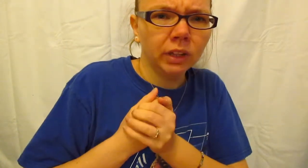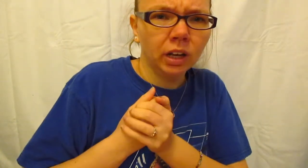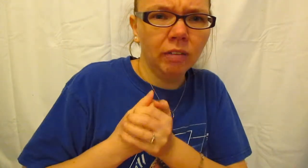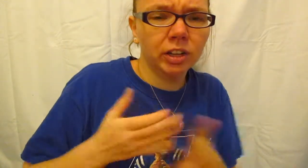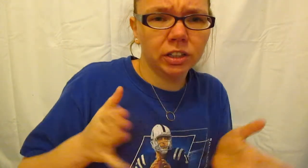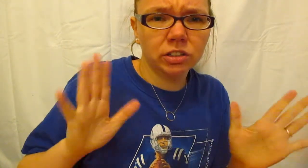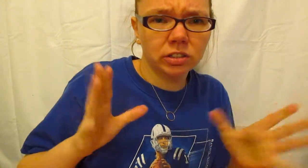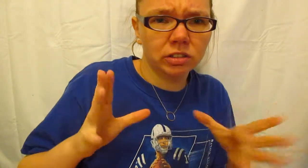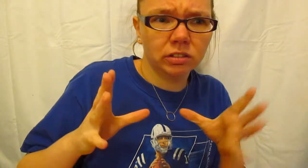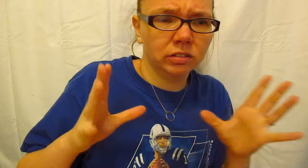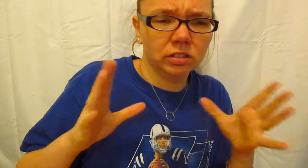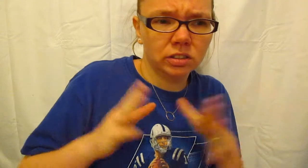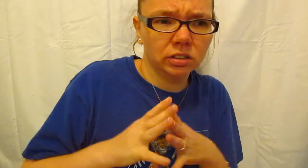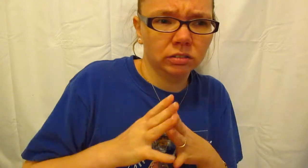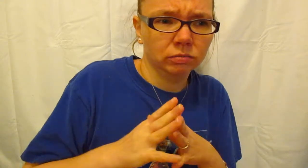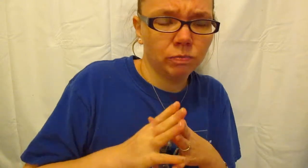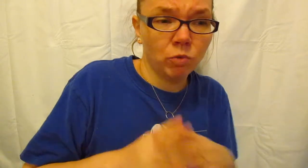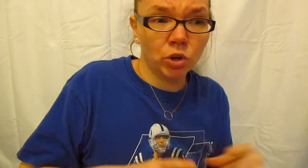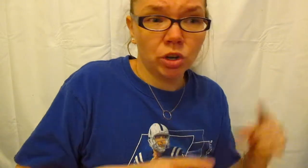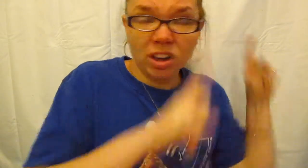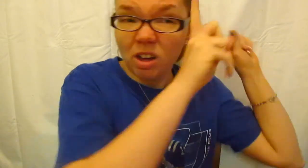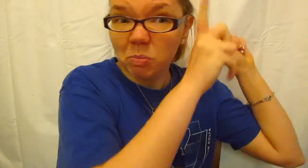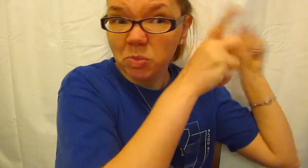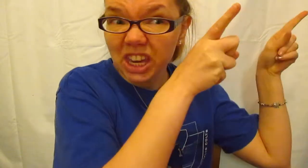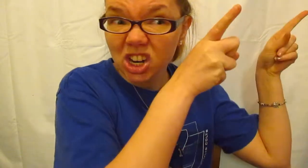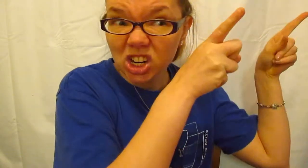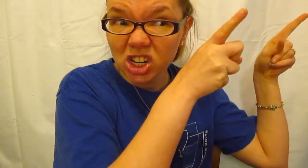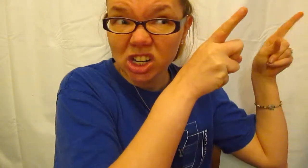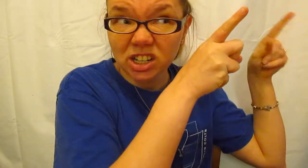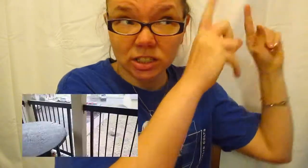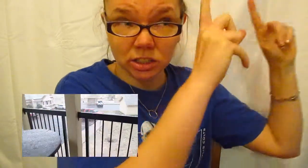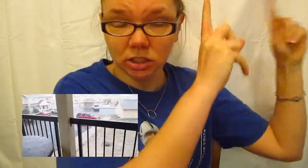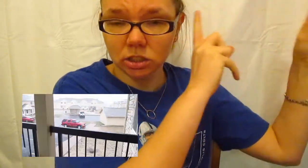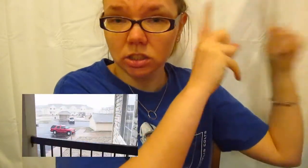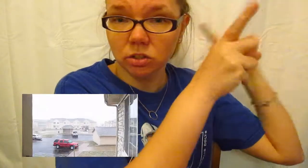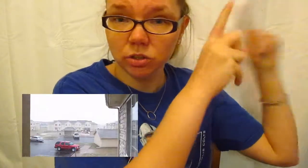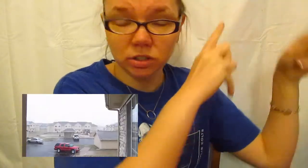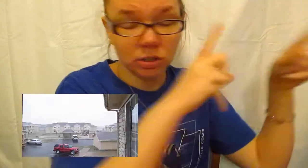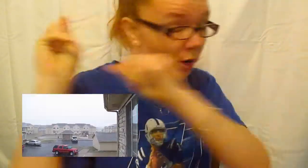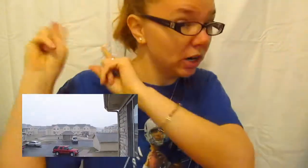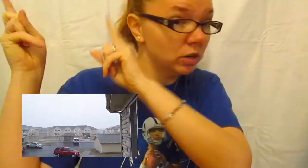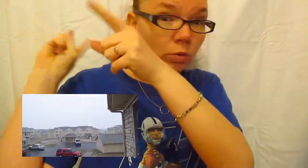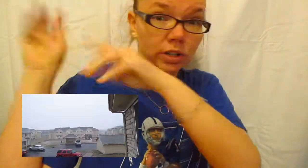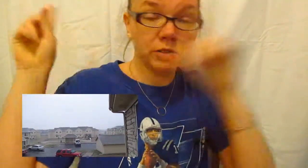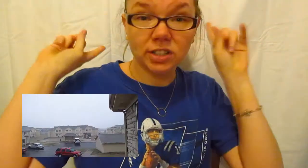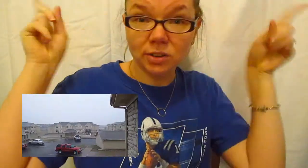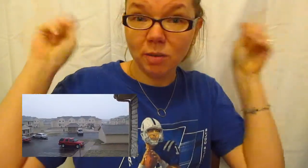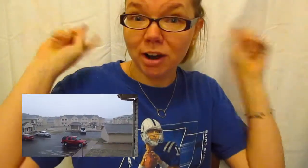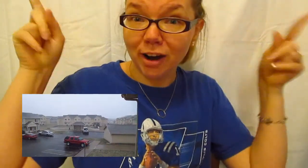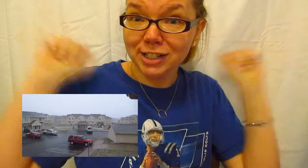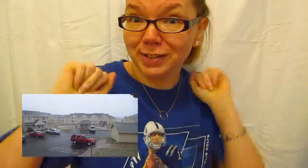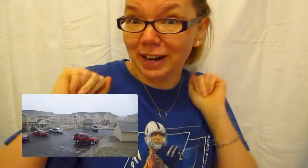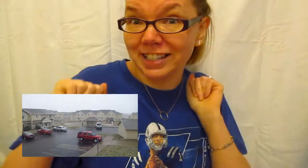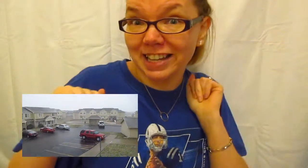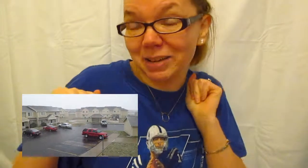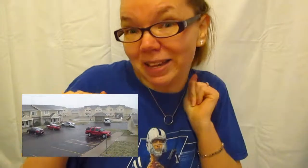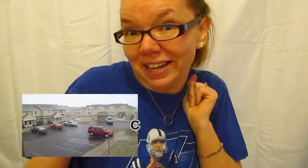I'm gonna appear or somewhere one of those two. I'm not quite sure where it's gonna be.